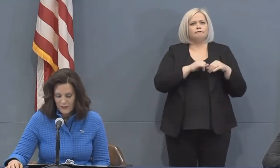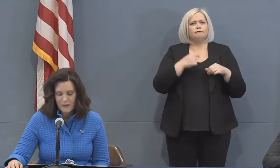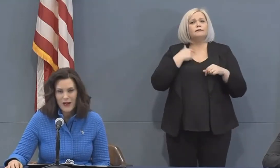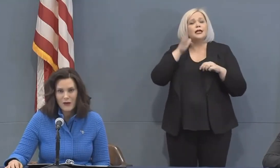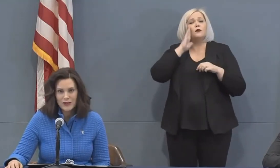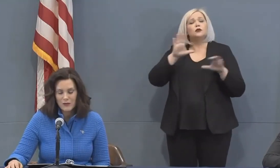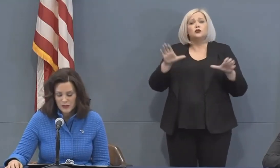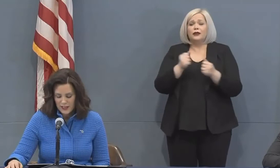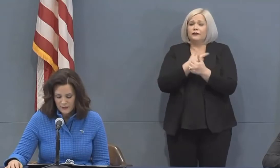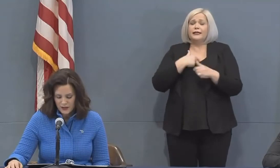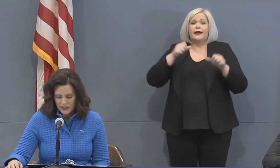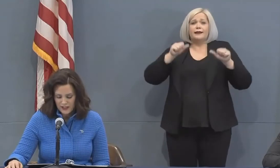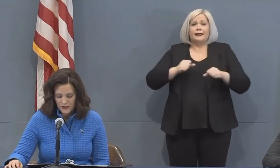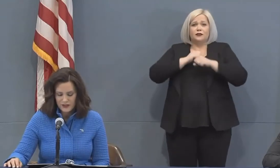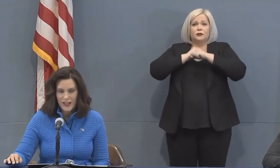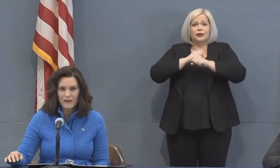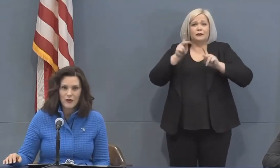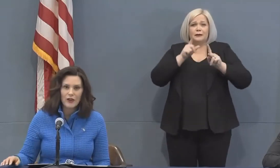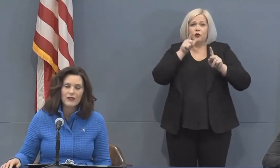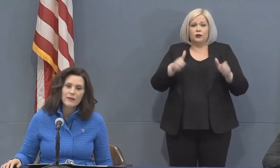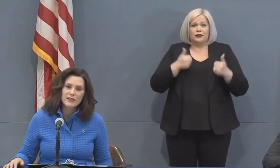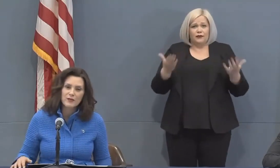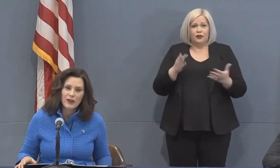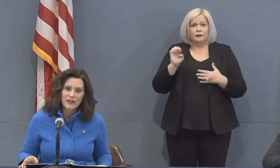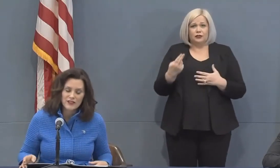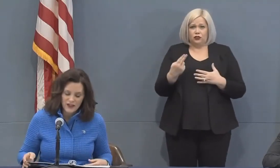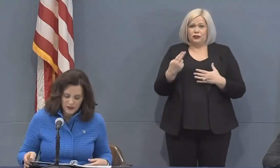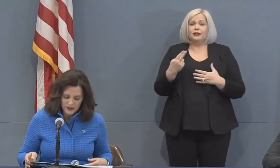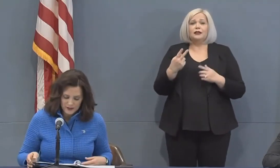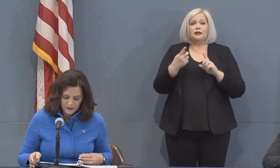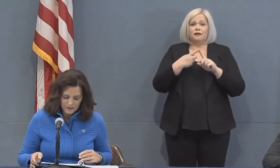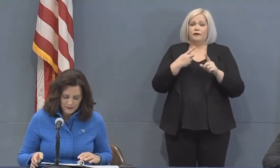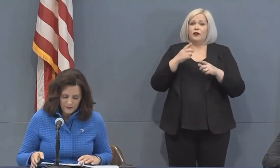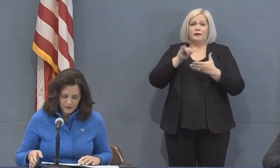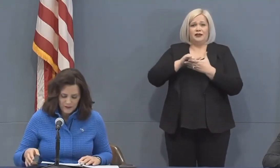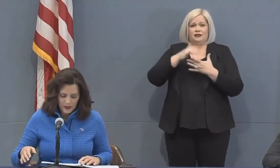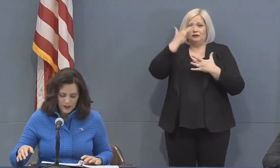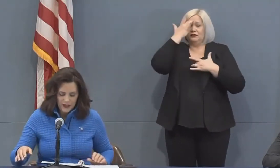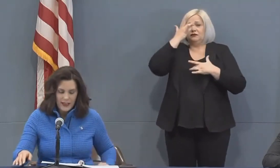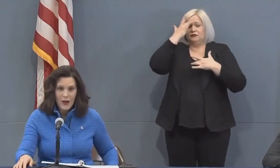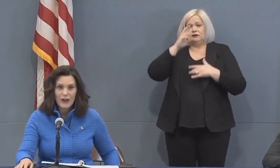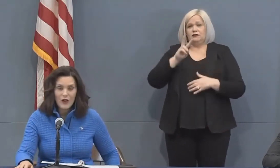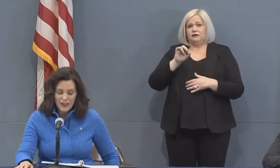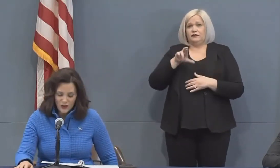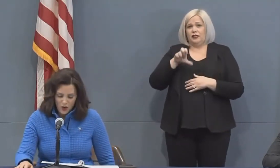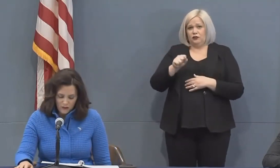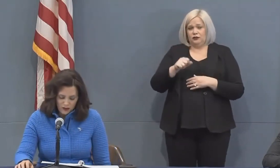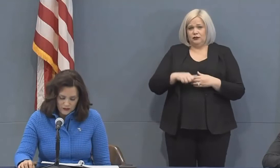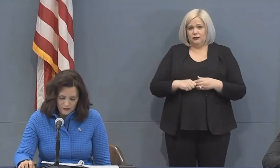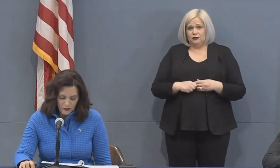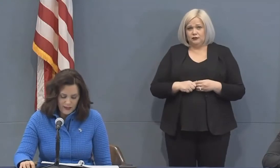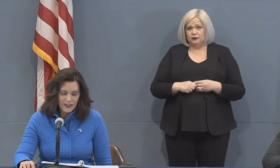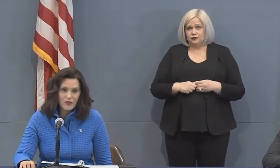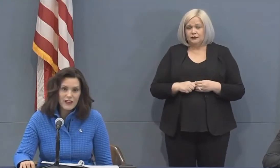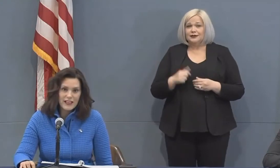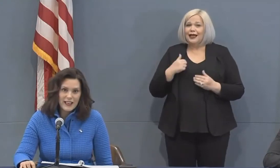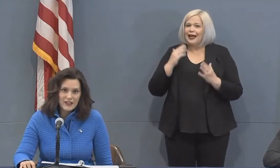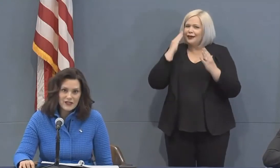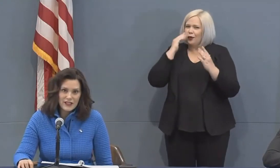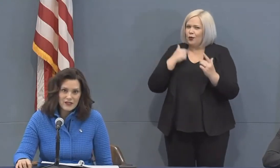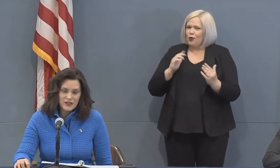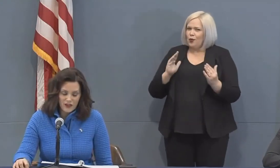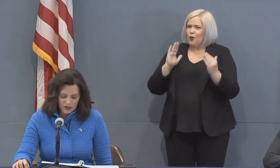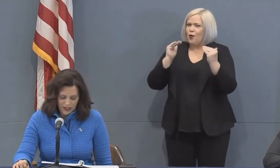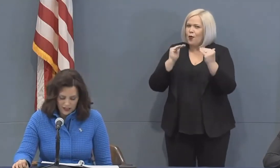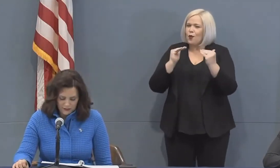everything in my power to protect Michiganders everywhere from the spread of this virus. Now, I know that you're hopeful we'll begin to re